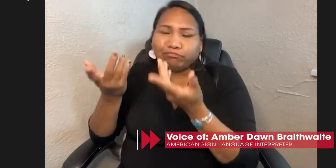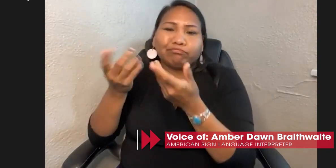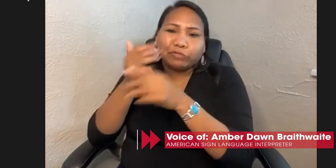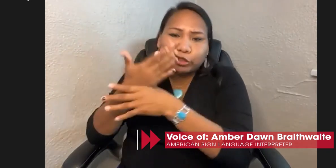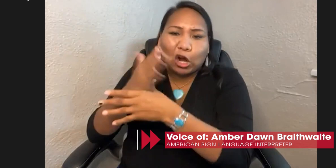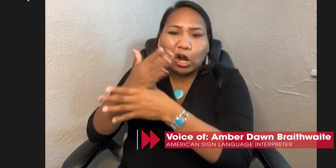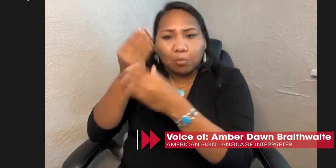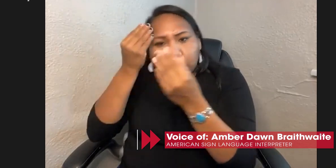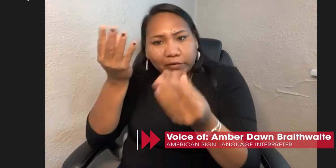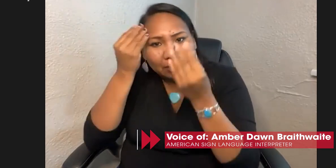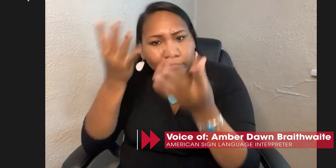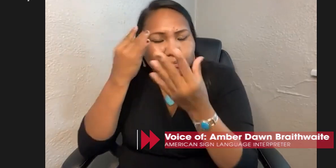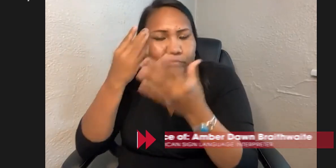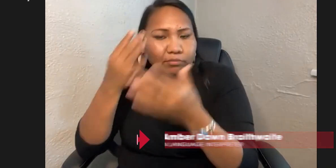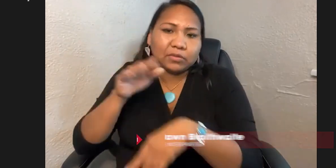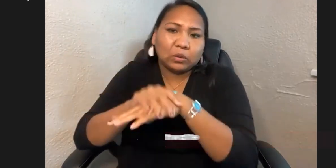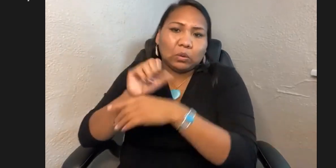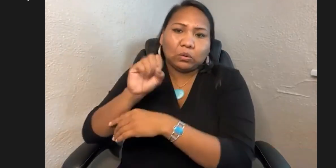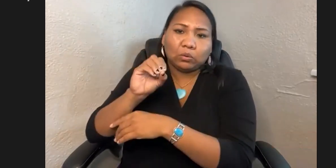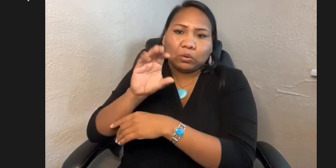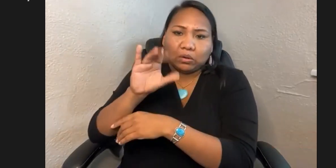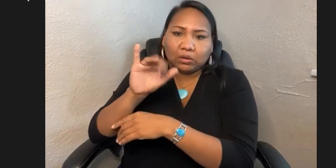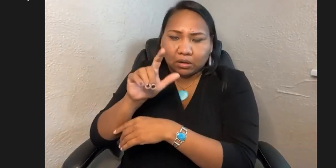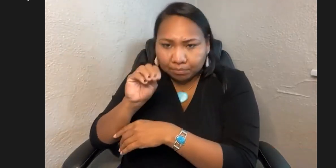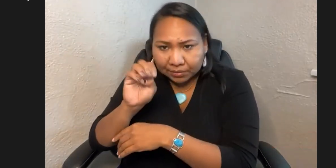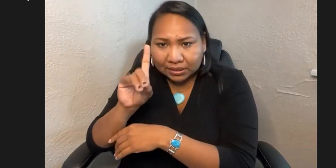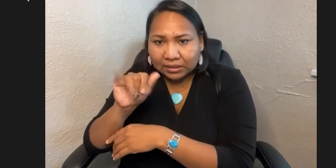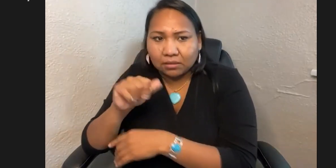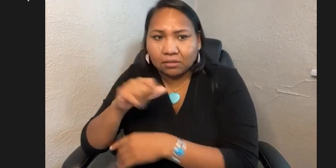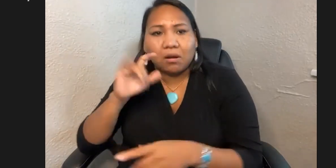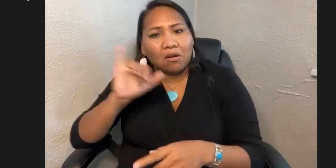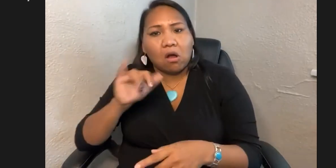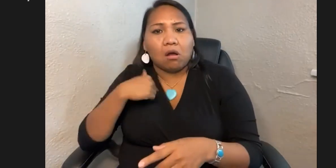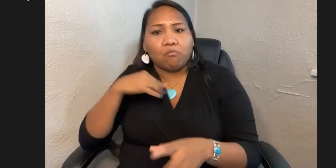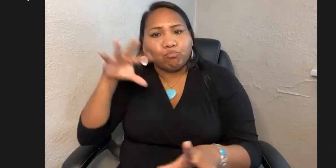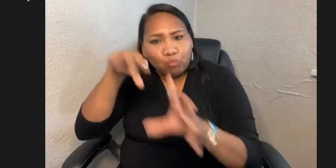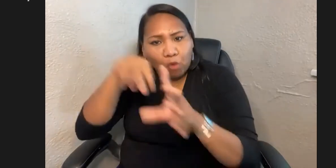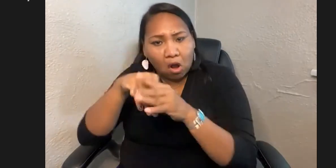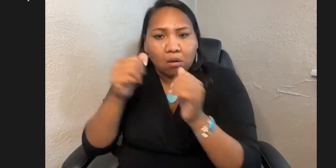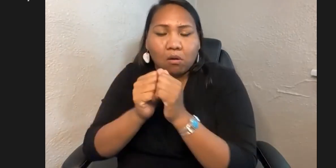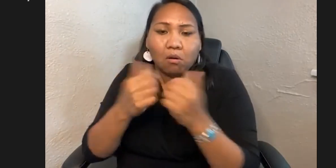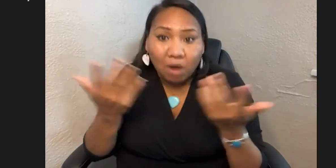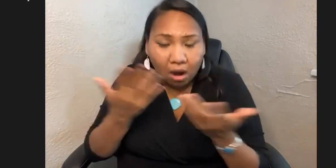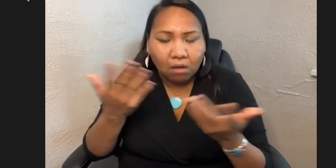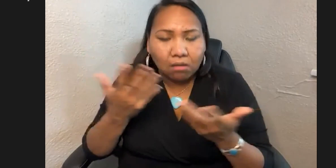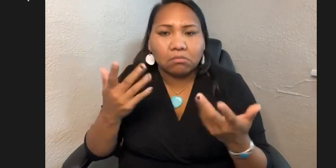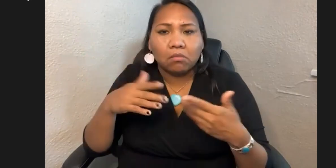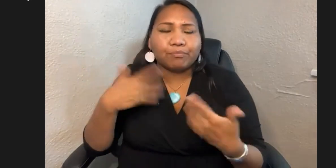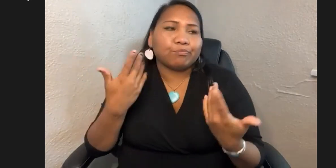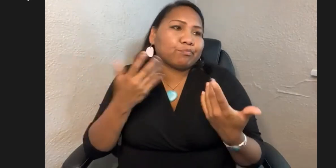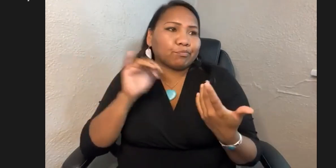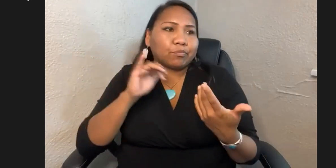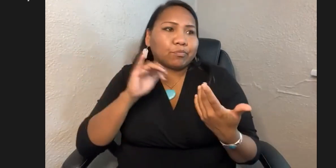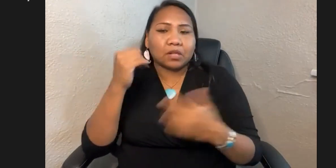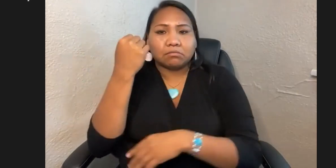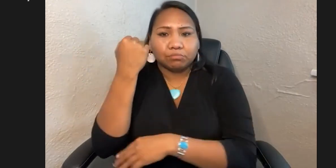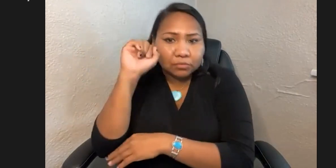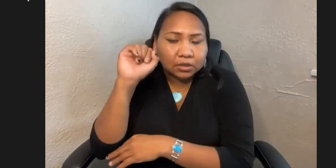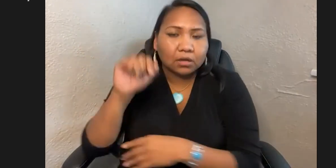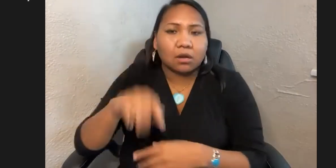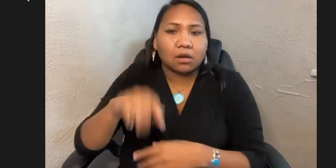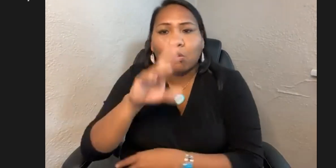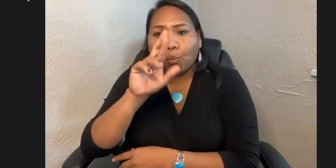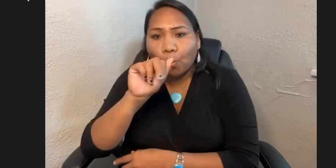lack of education. And so I decided to just go ahead and share the information that I had access to. And I use the social media platforms in order to do that.